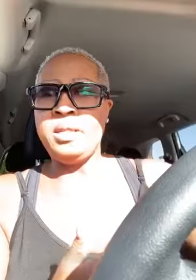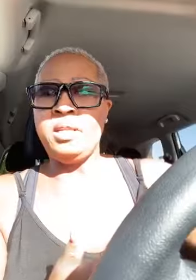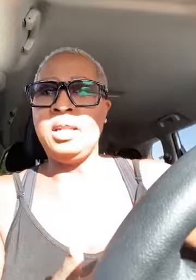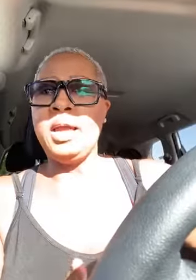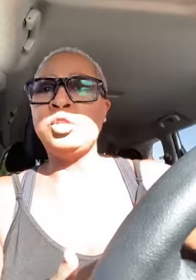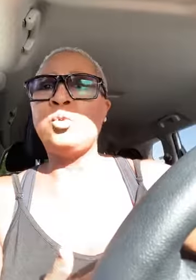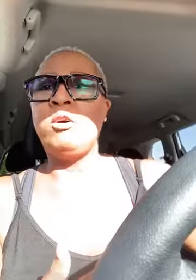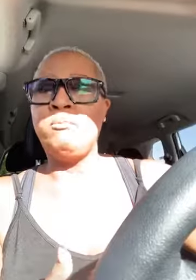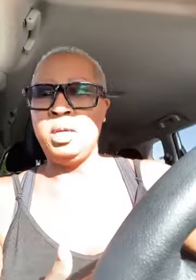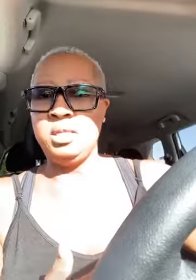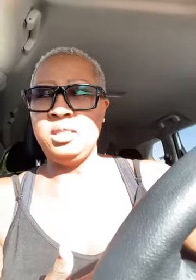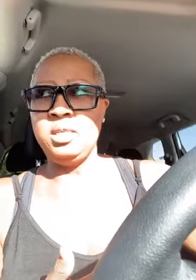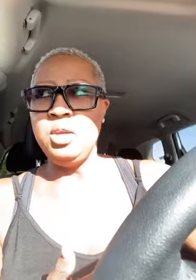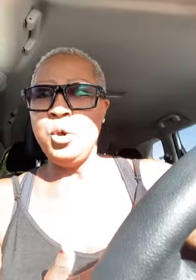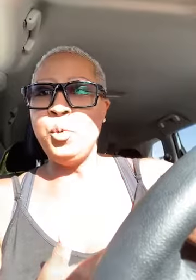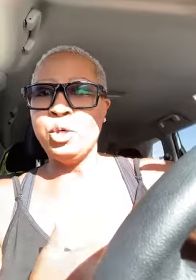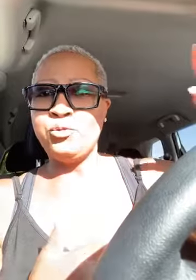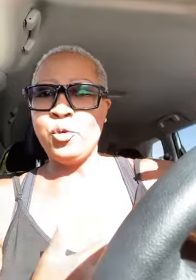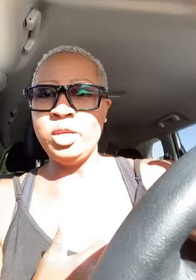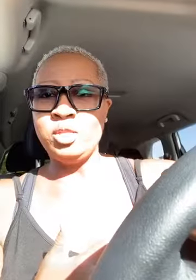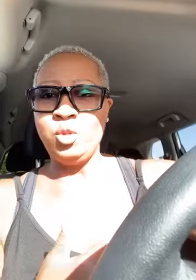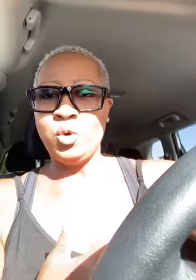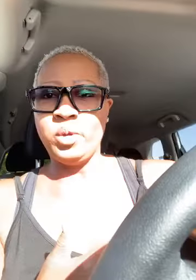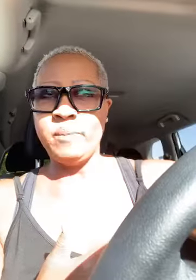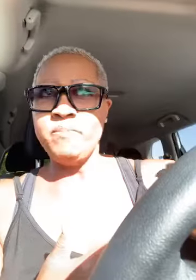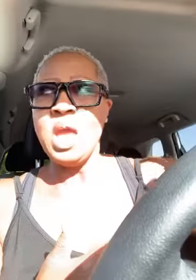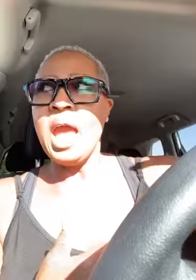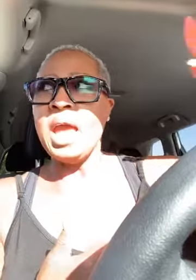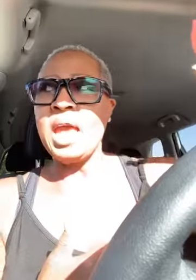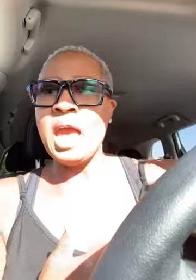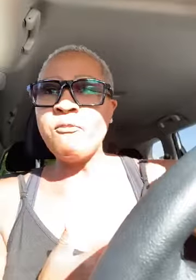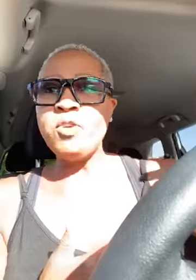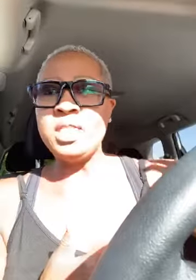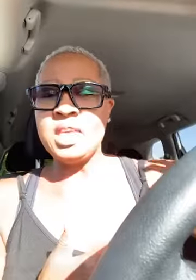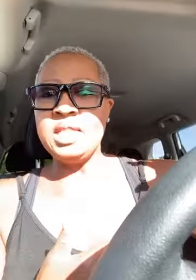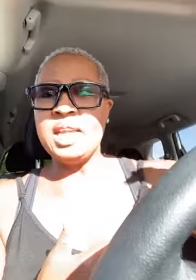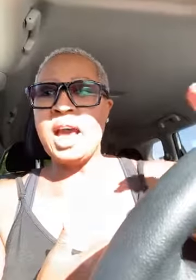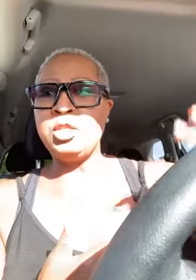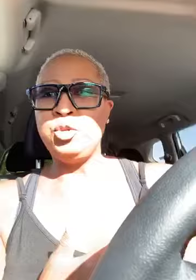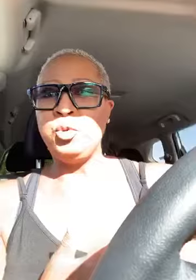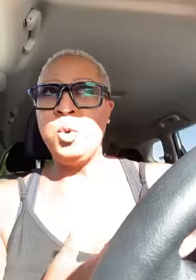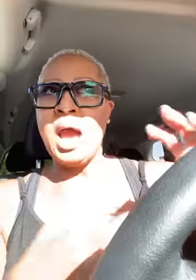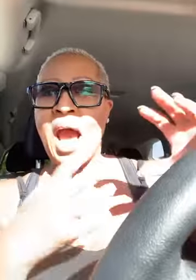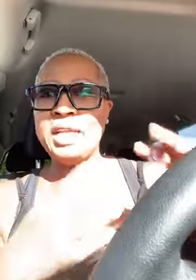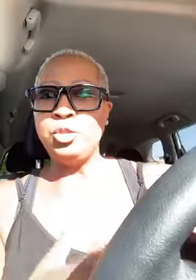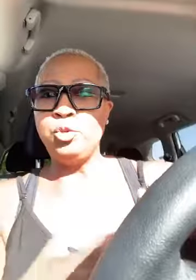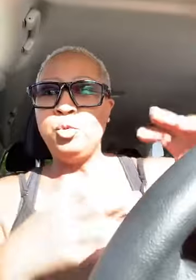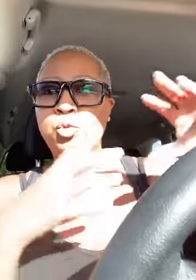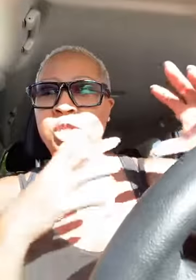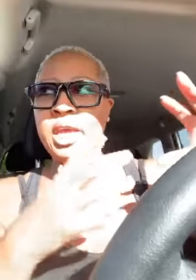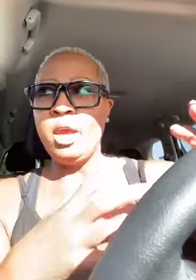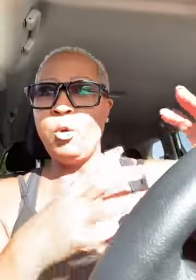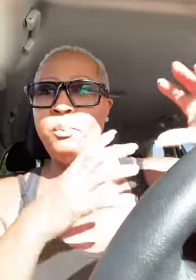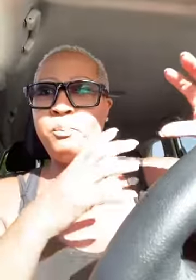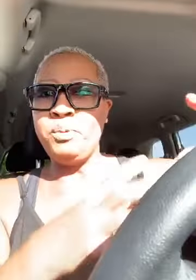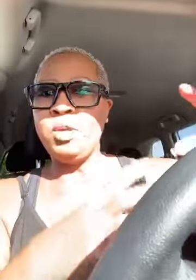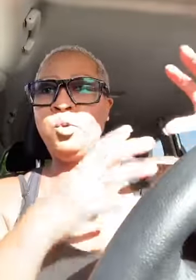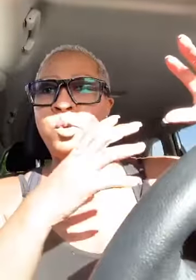in the last 12 months was for his glory and everything that i do i do to help build